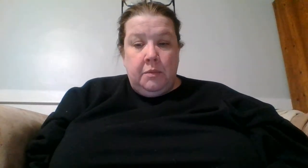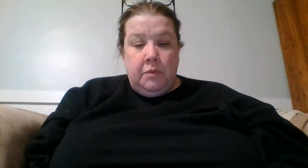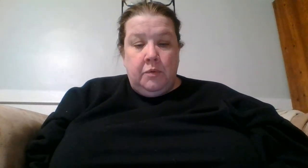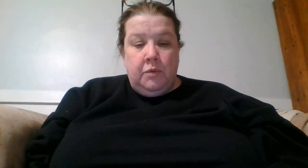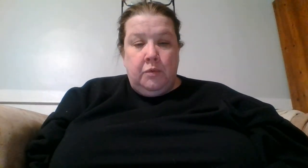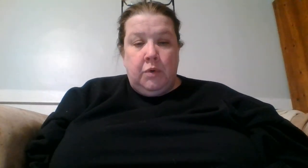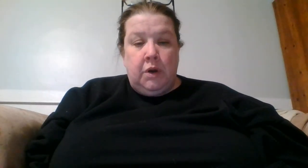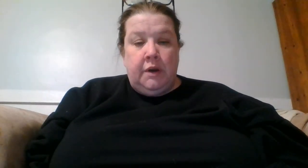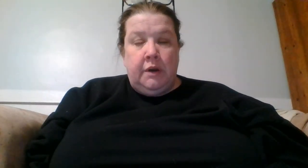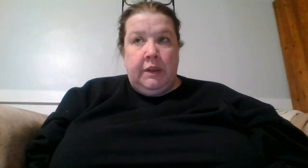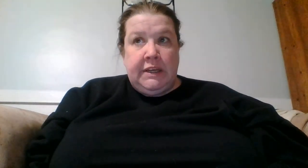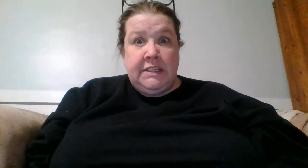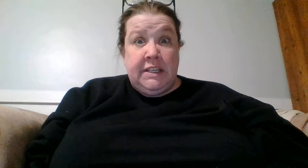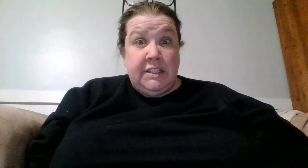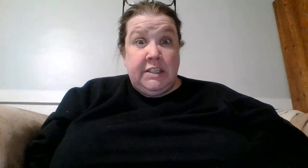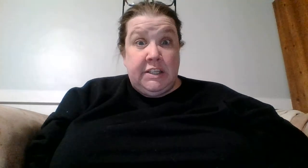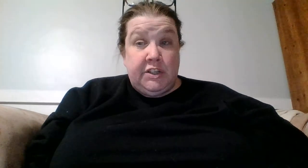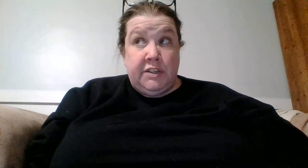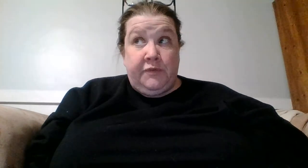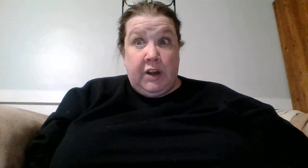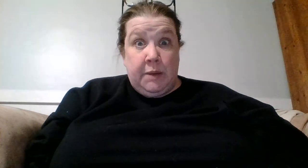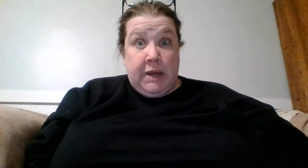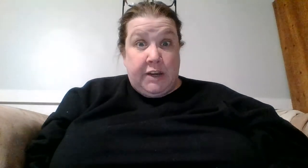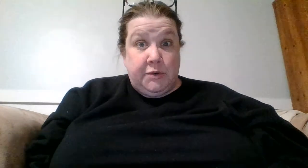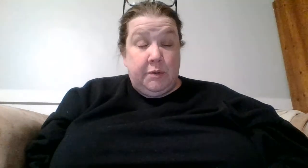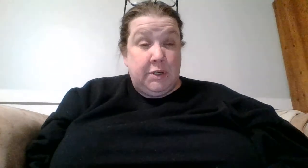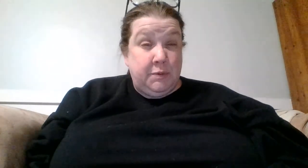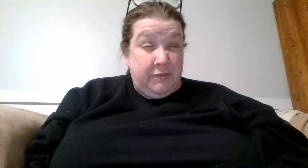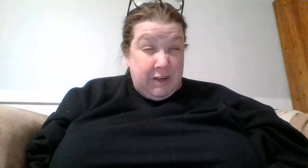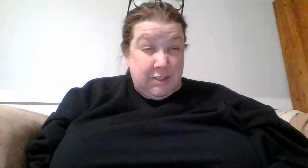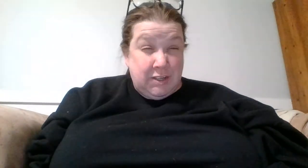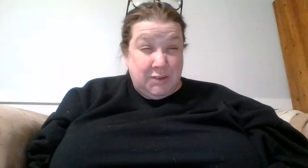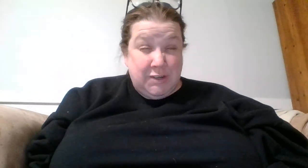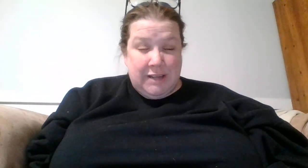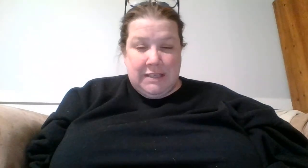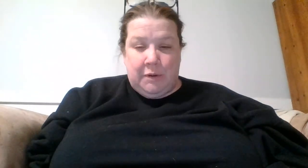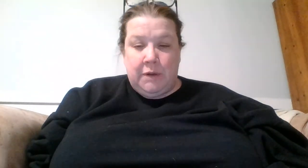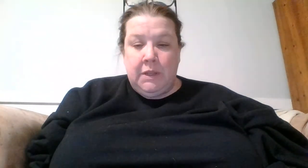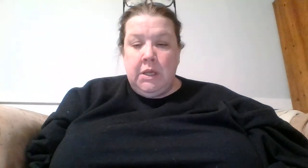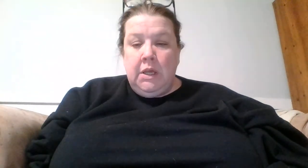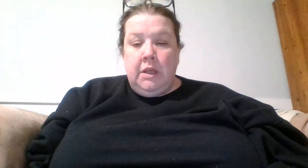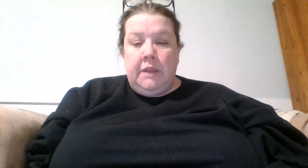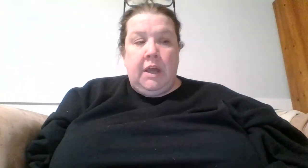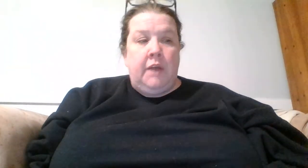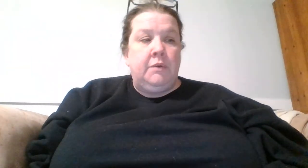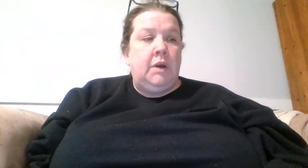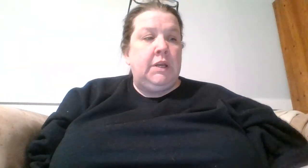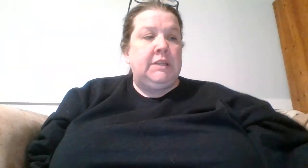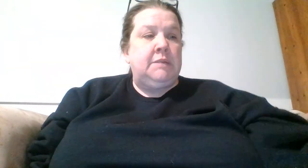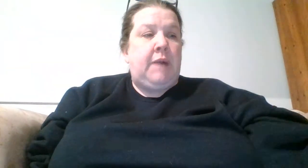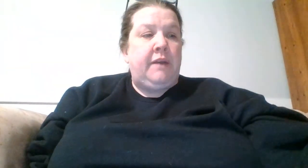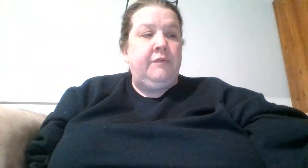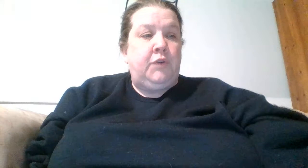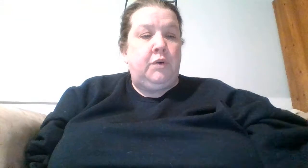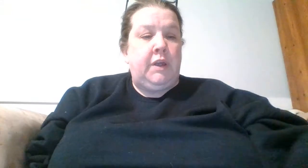um were Lindy Stitch's Funky Menagerie which we finished I showed you guys that one and the other one is the Modern Folk